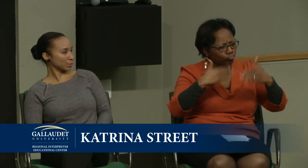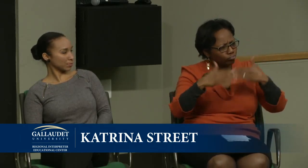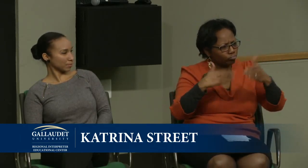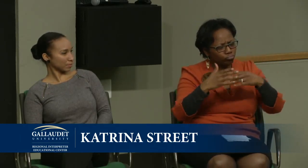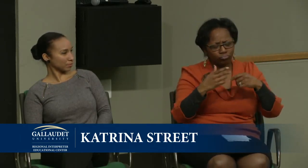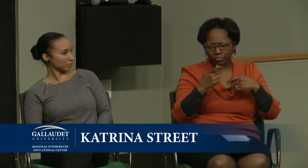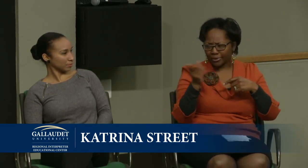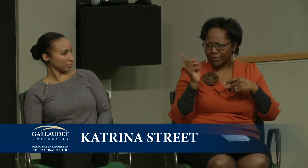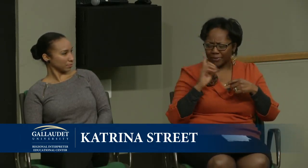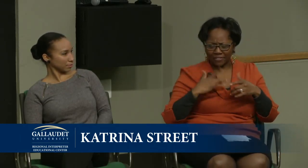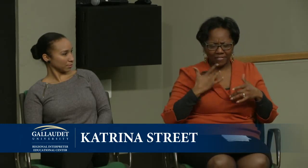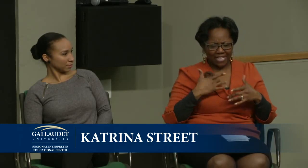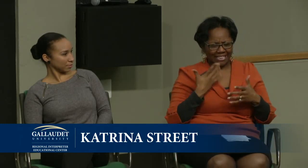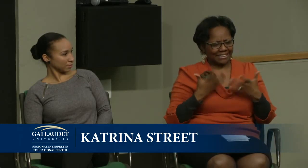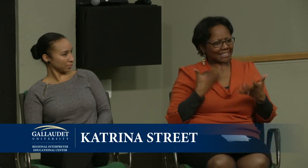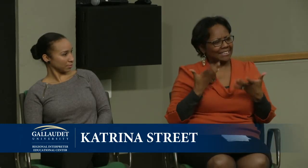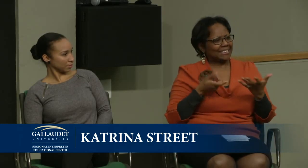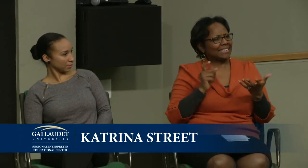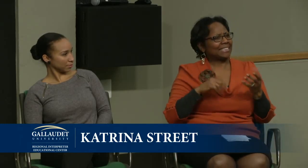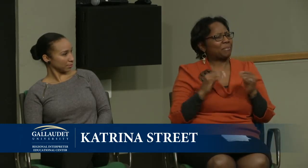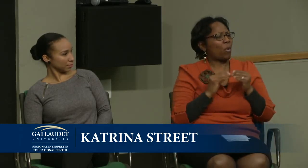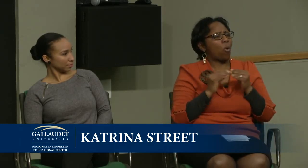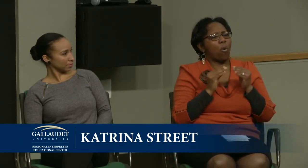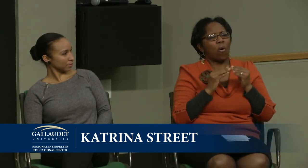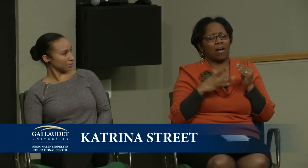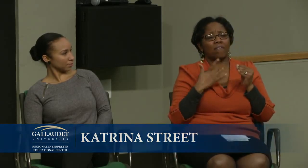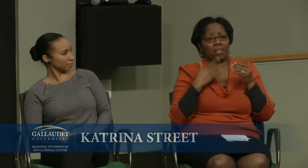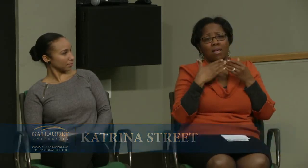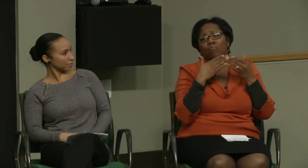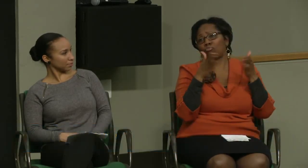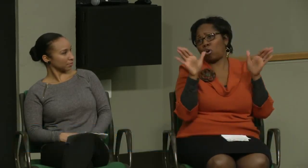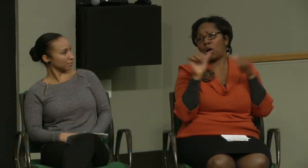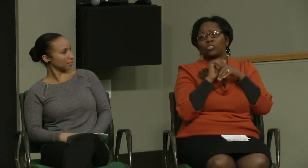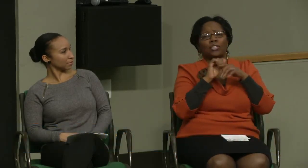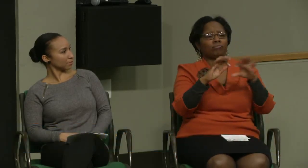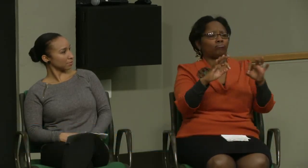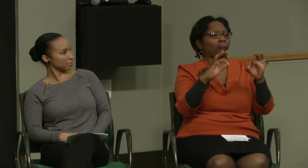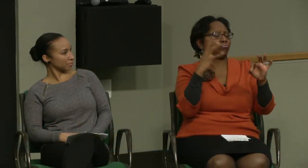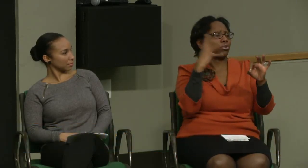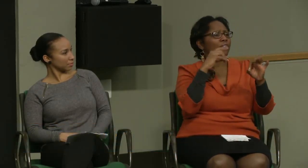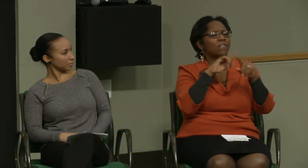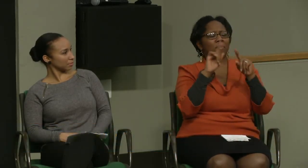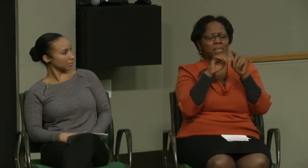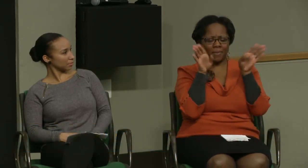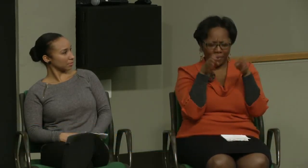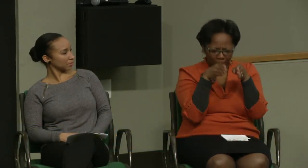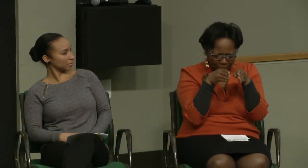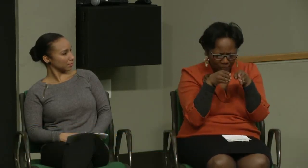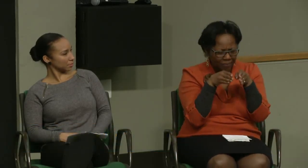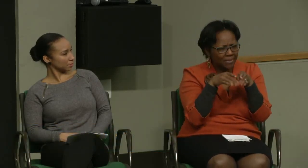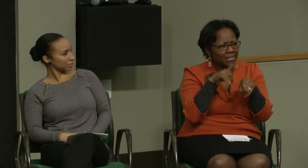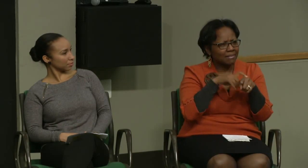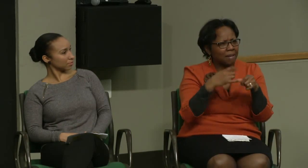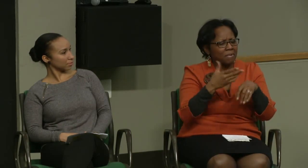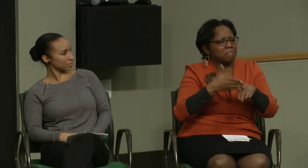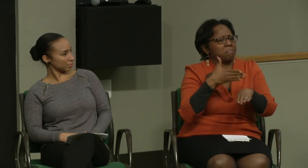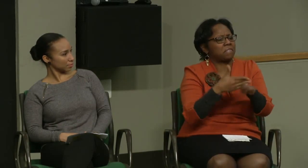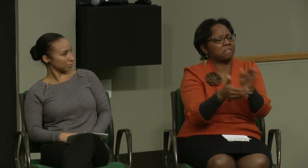truly wonderful. But as time passed, we kind of felt as if we needed something more. It was great to have that generalized training, but we needed